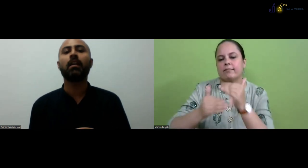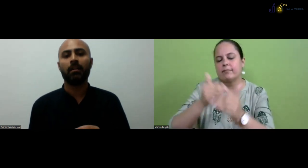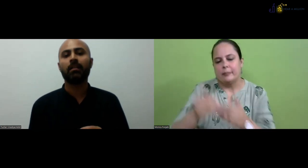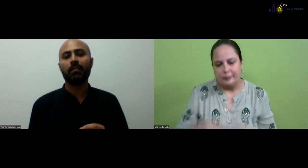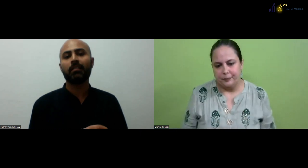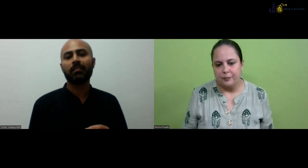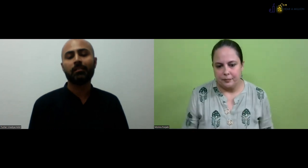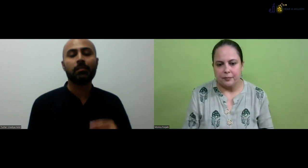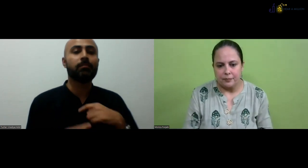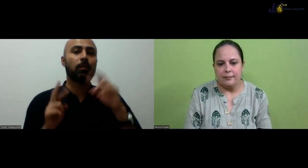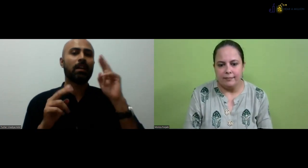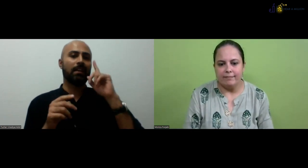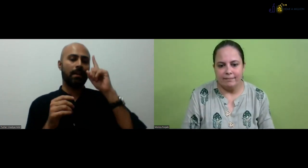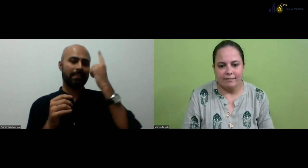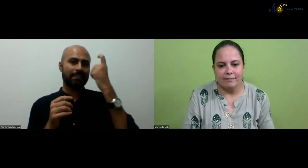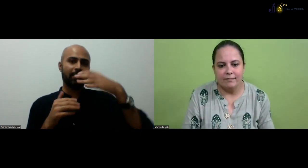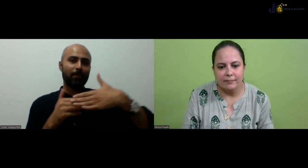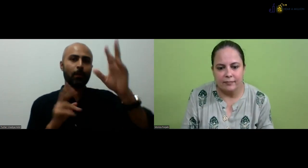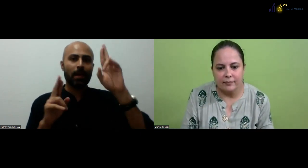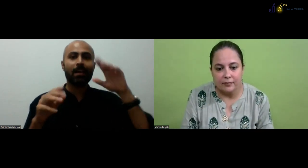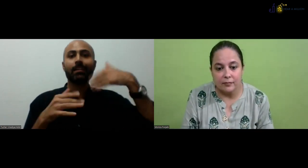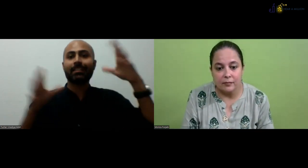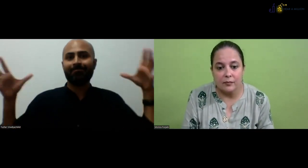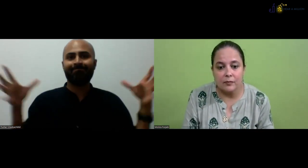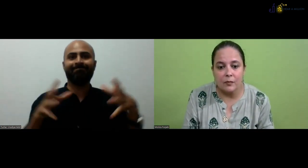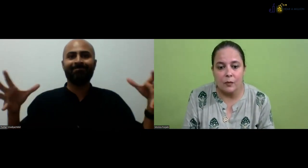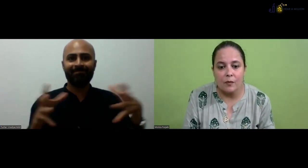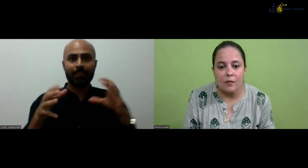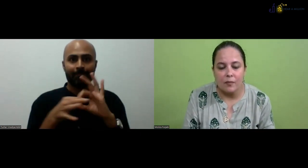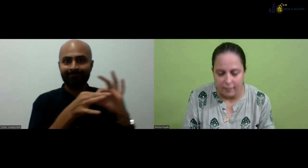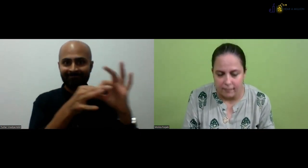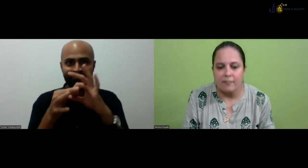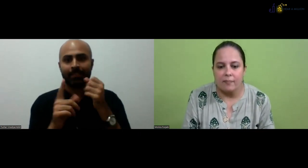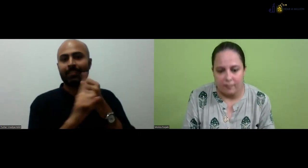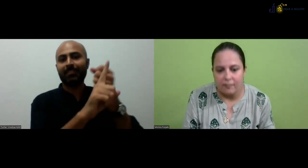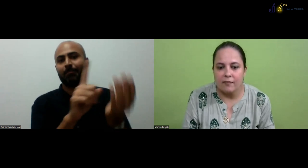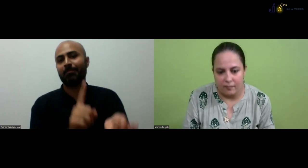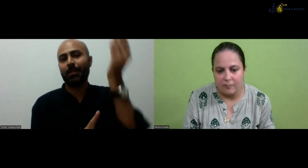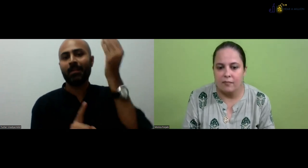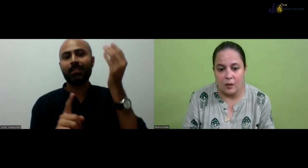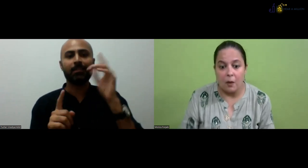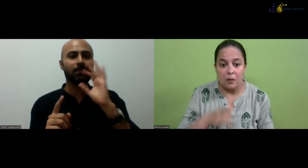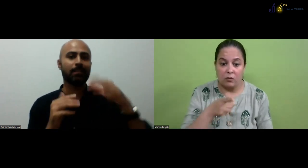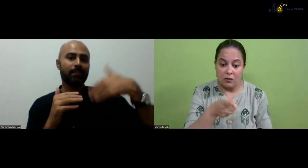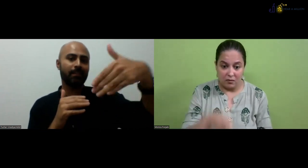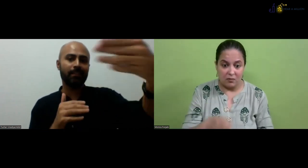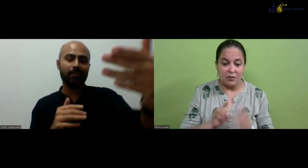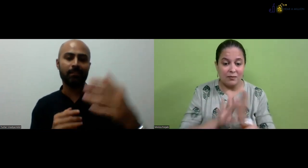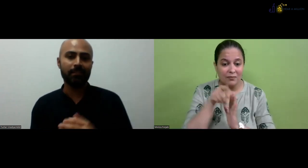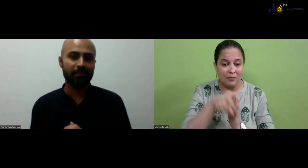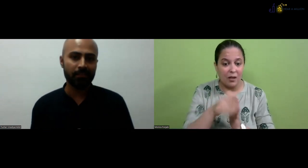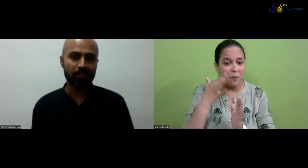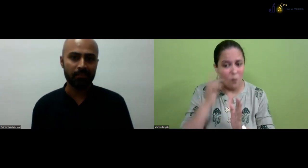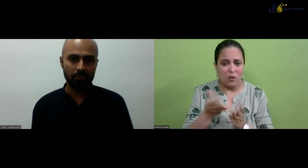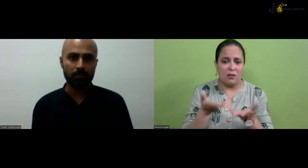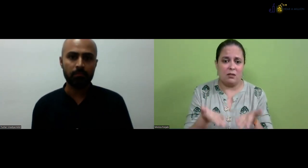they accept it. Some people don't accept it. is the process. We really hope, you know, that together we need